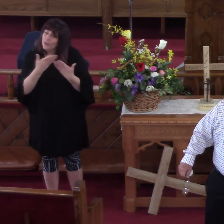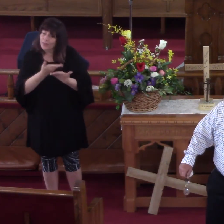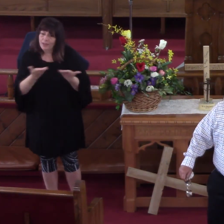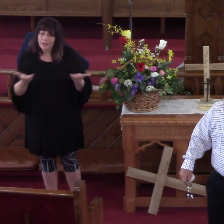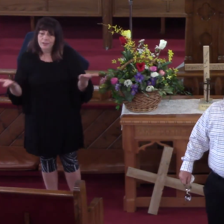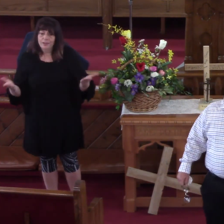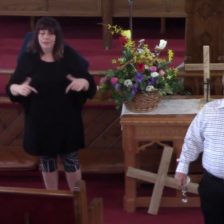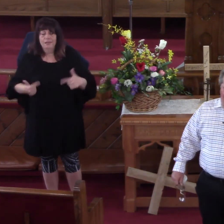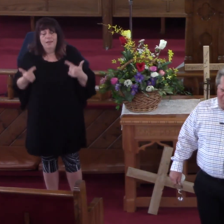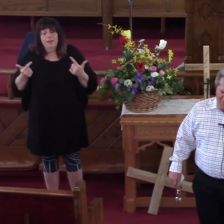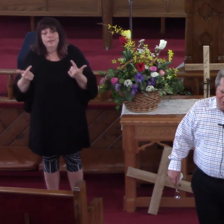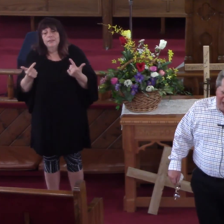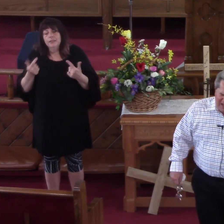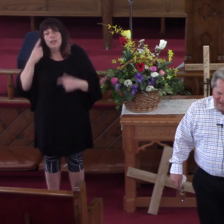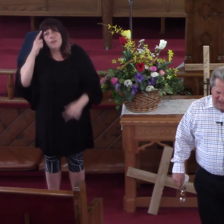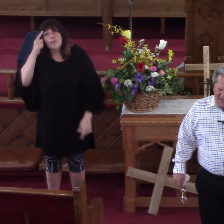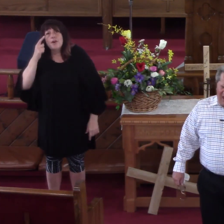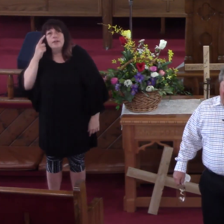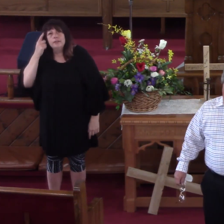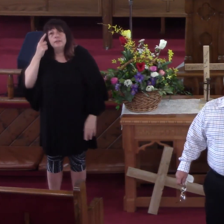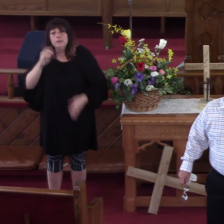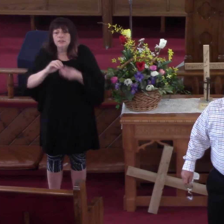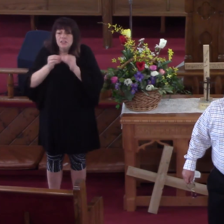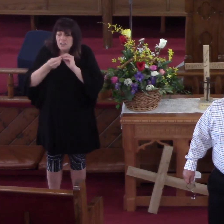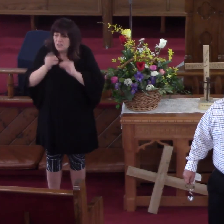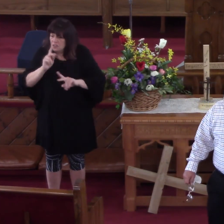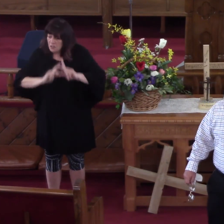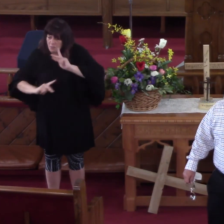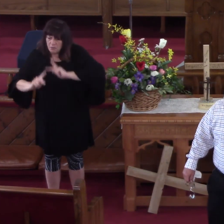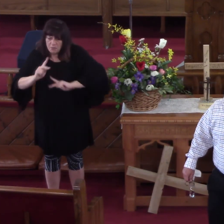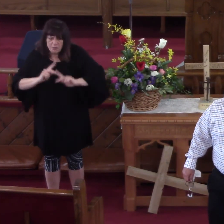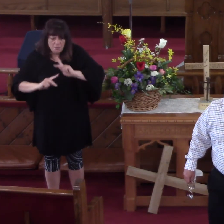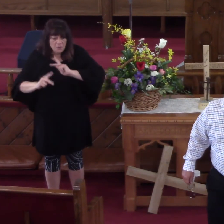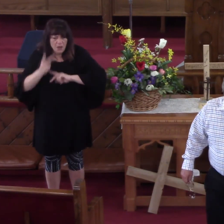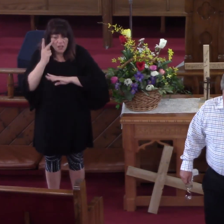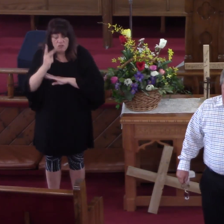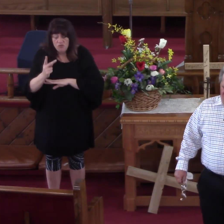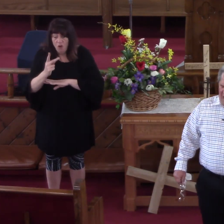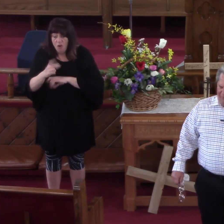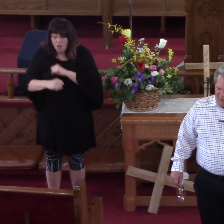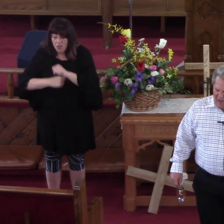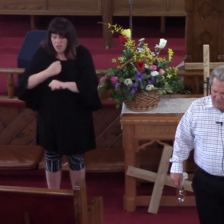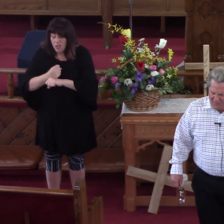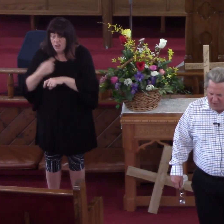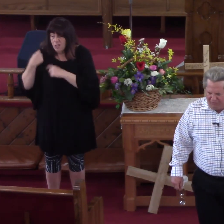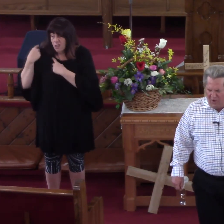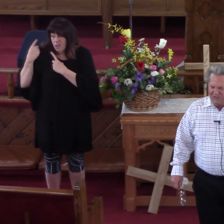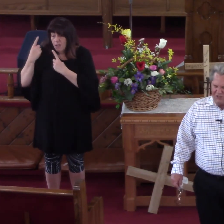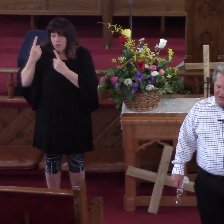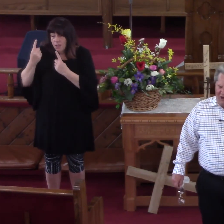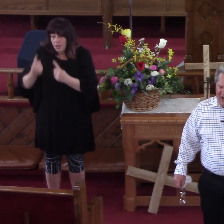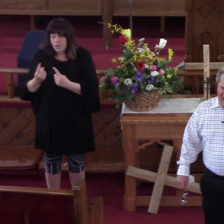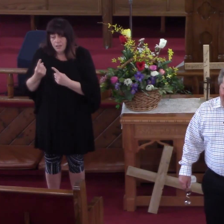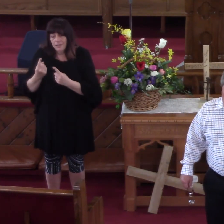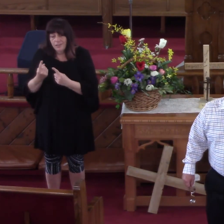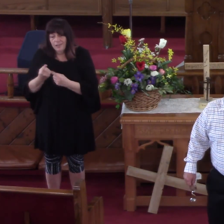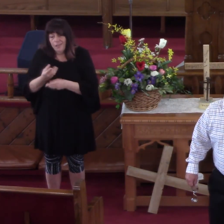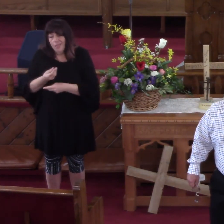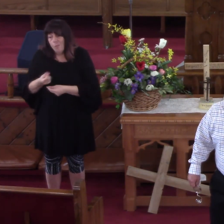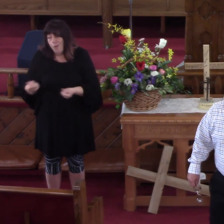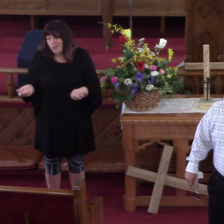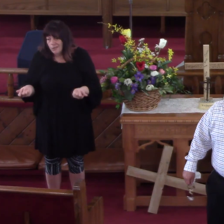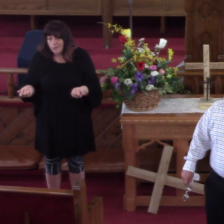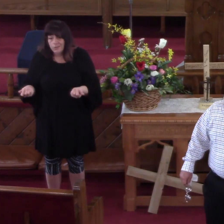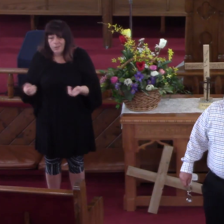Life I Thought Of The Number Of People That I Seen Over The Years That My Friend That They Wasted Their Life